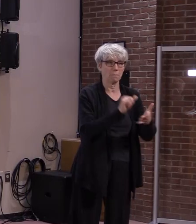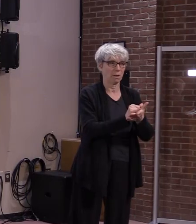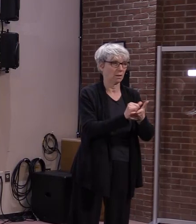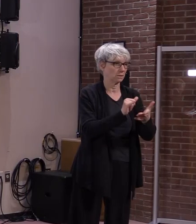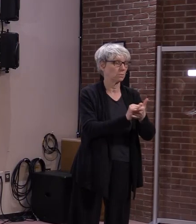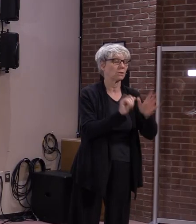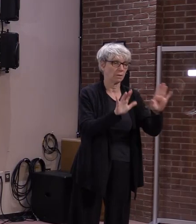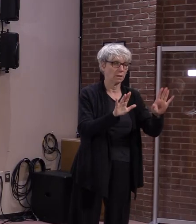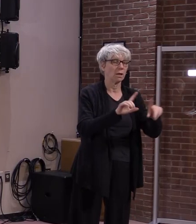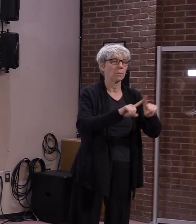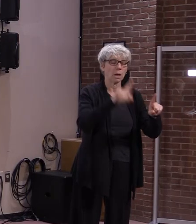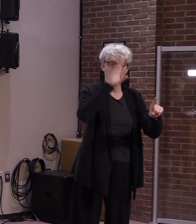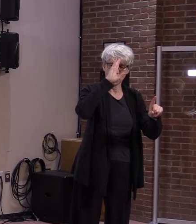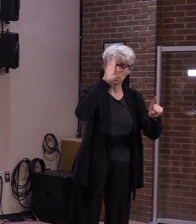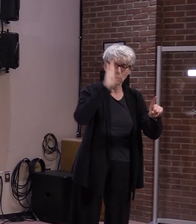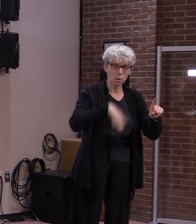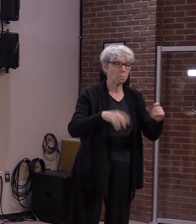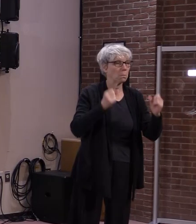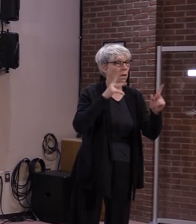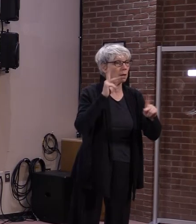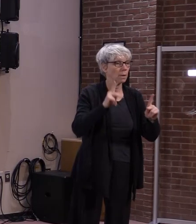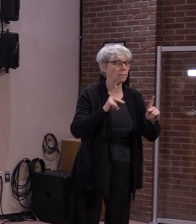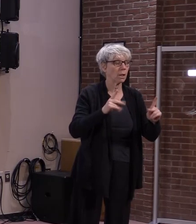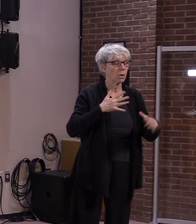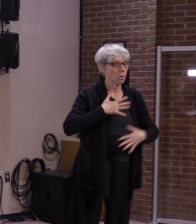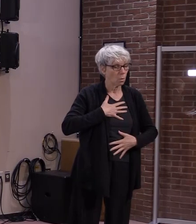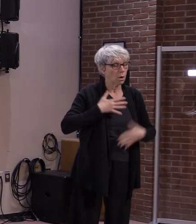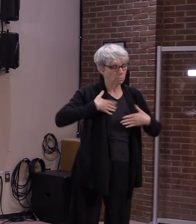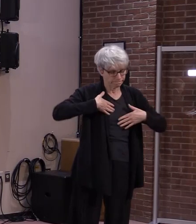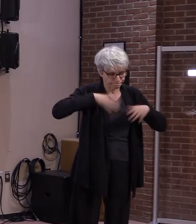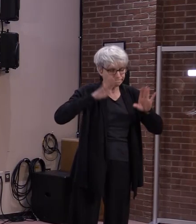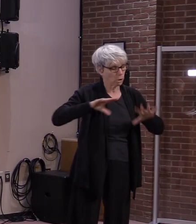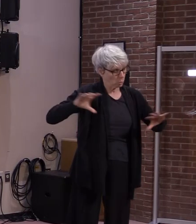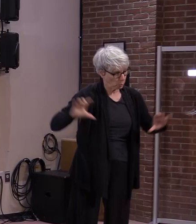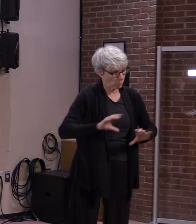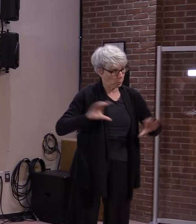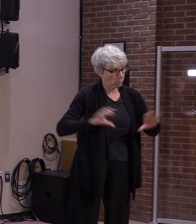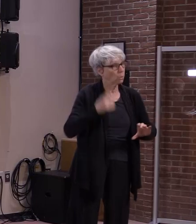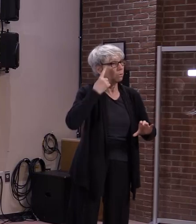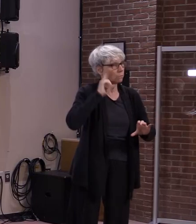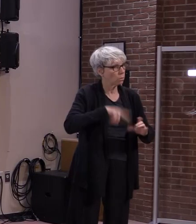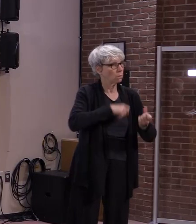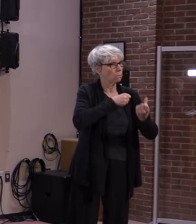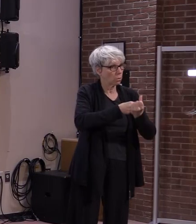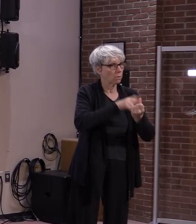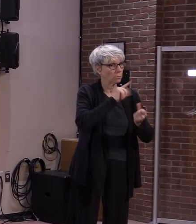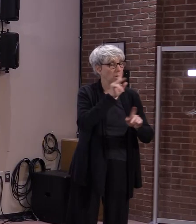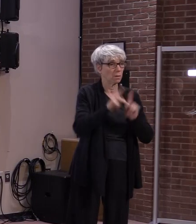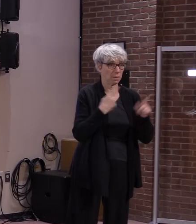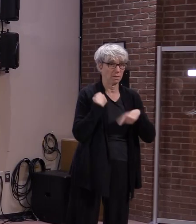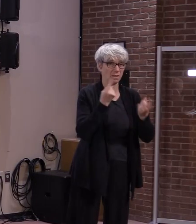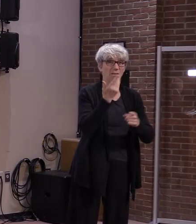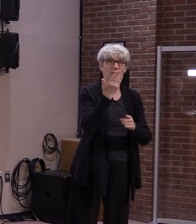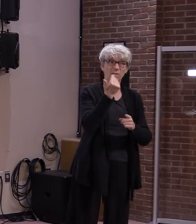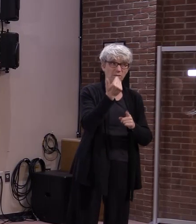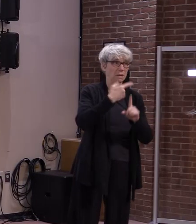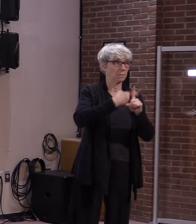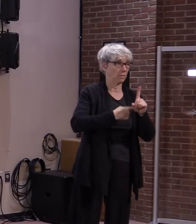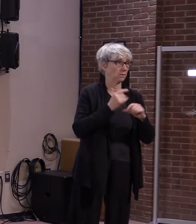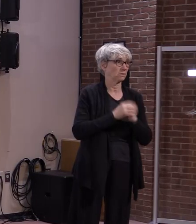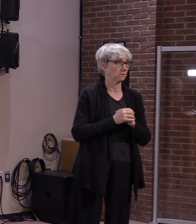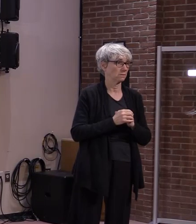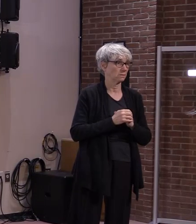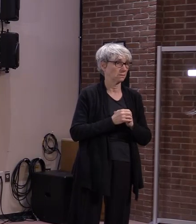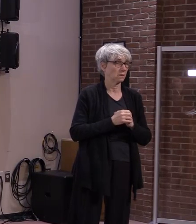sacrifice that has been taken place in the service of Vermonters over the past 15 months. Many